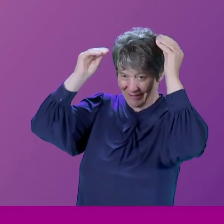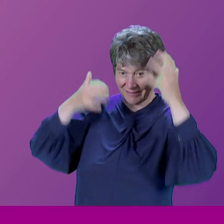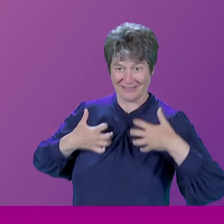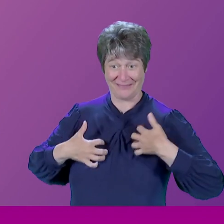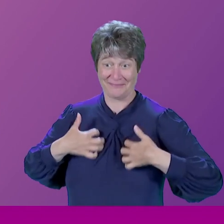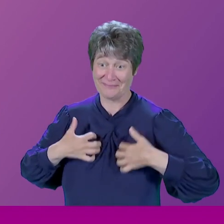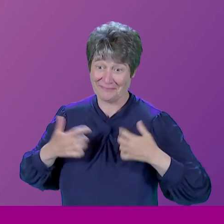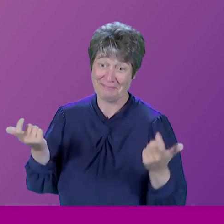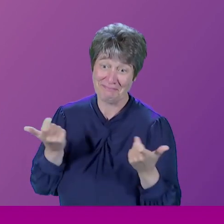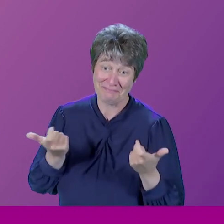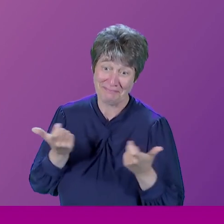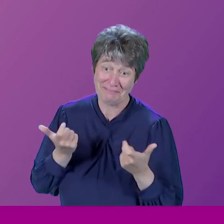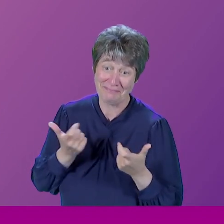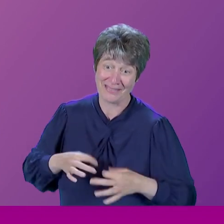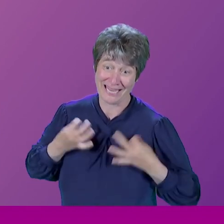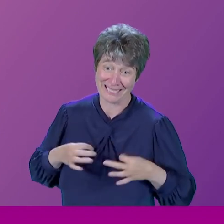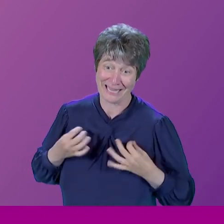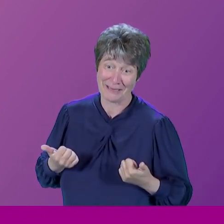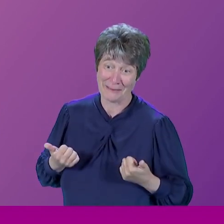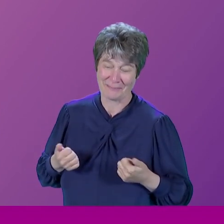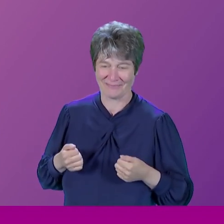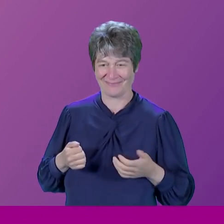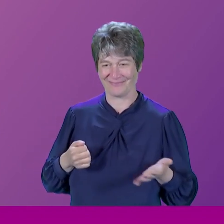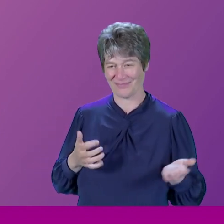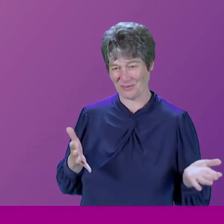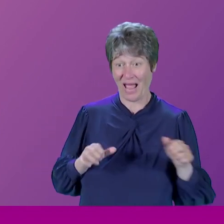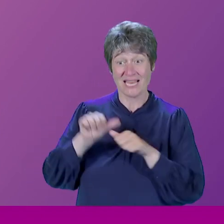quite entertaining. Next question.